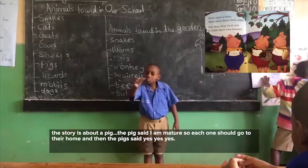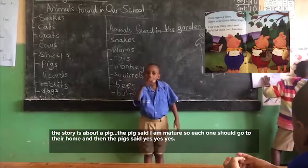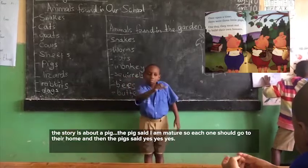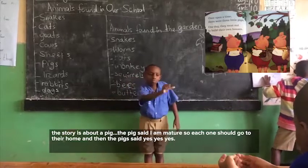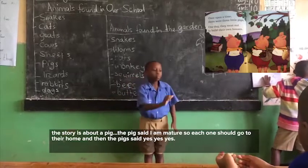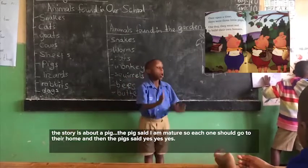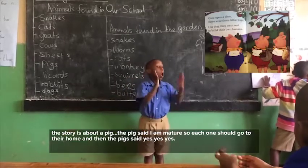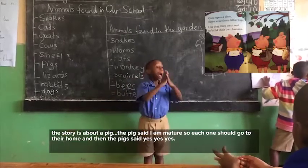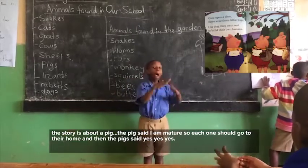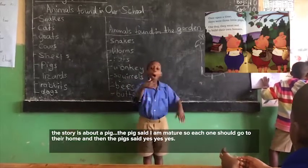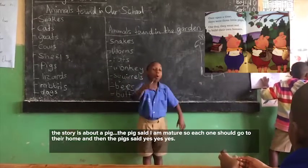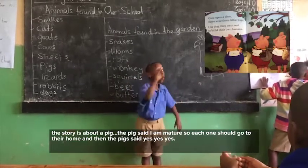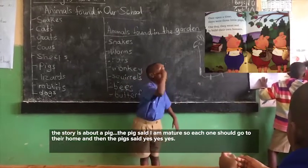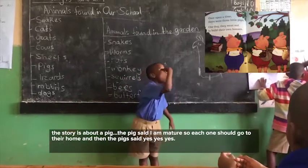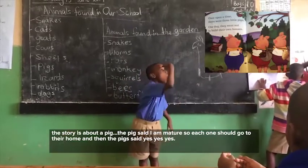one should go to their home.